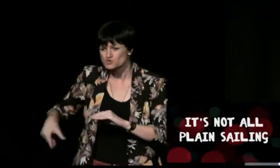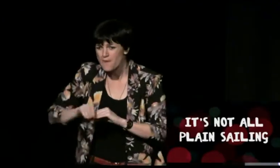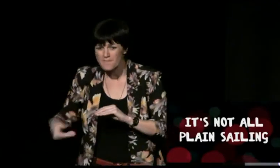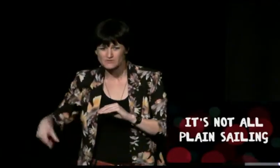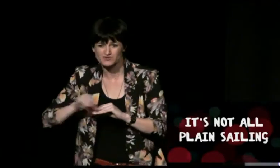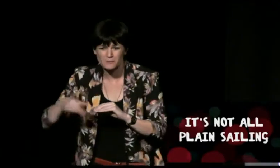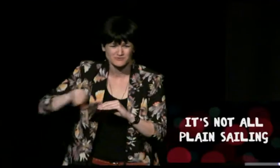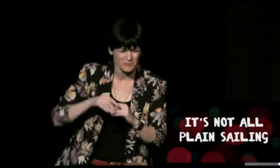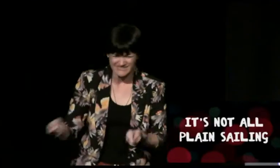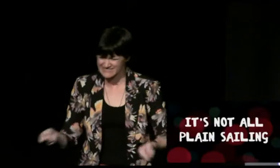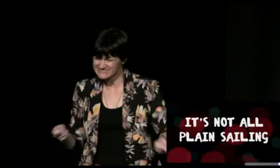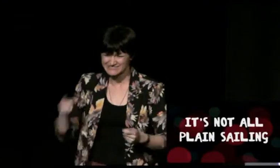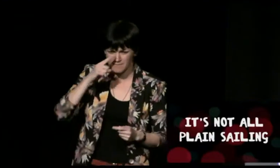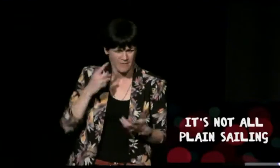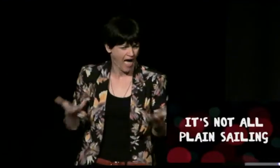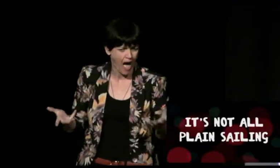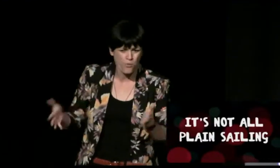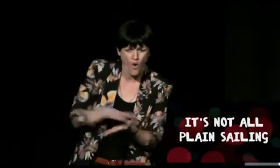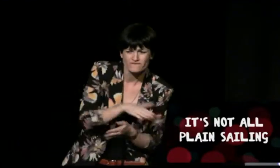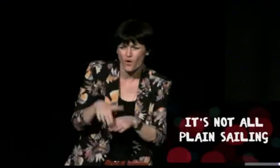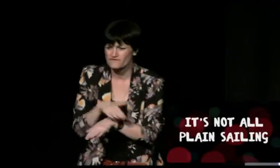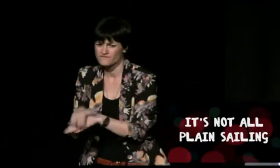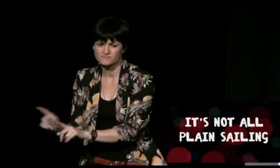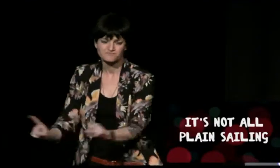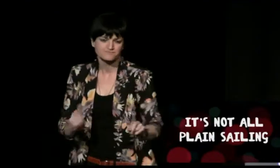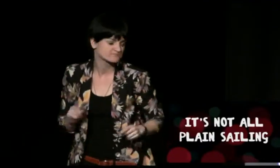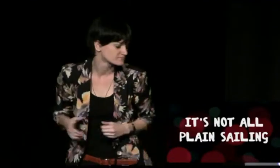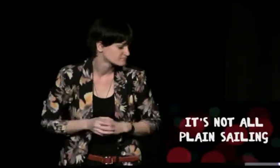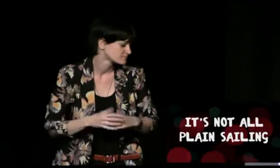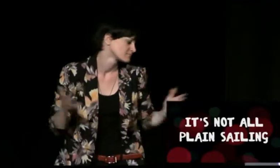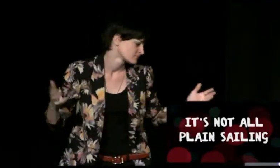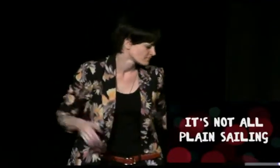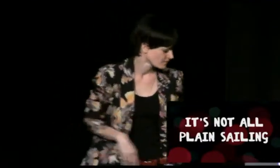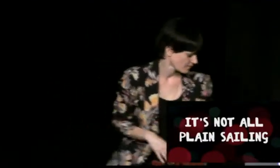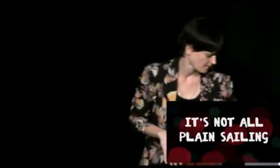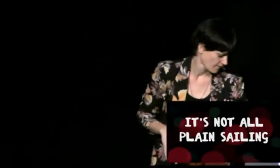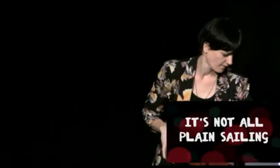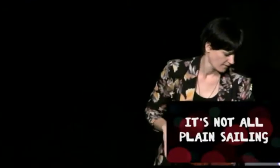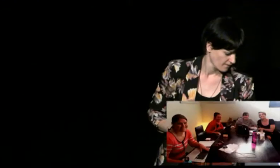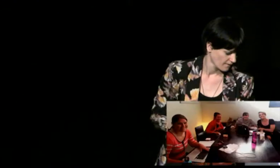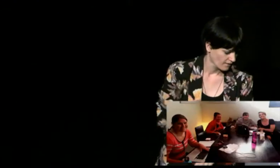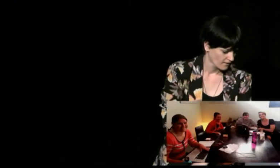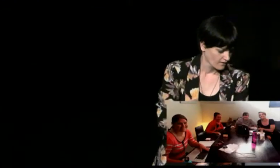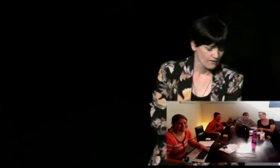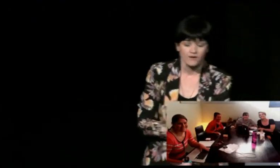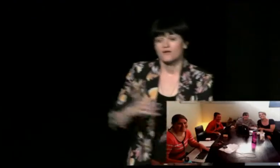thing before and as we began to add more features to what we wanted in terms of the archive